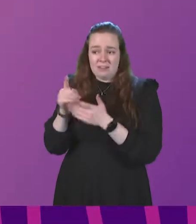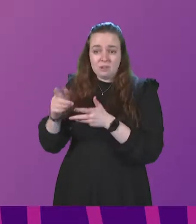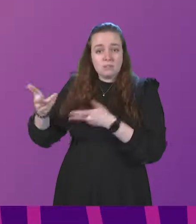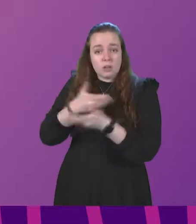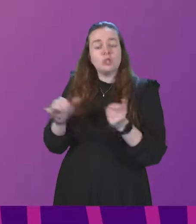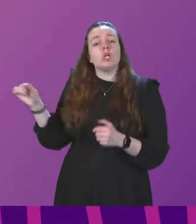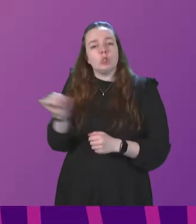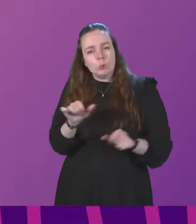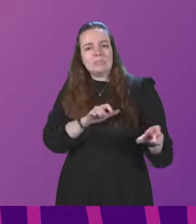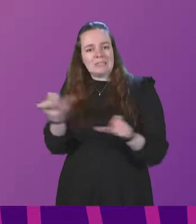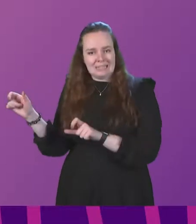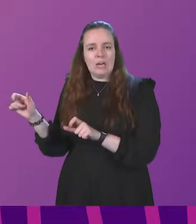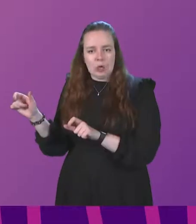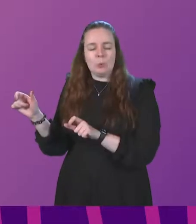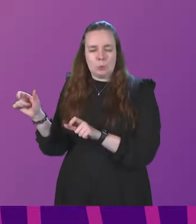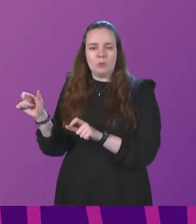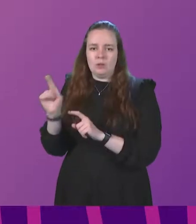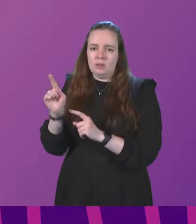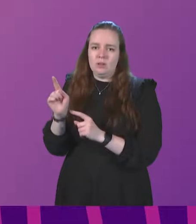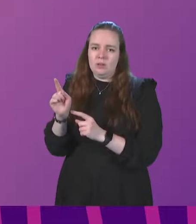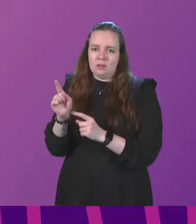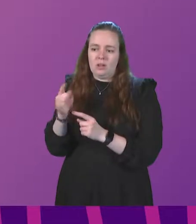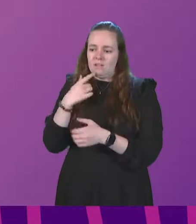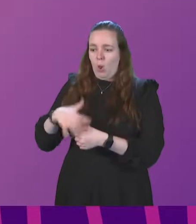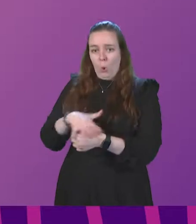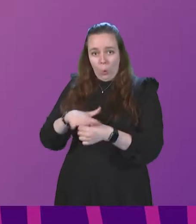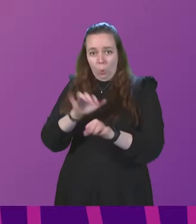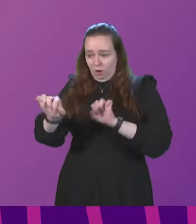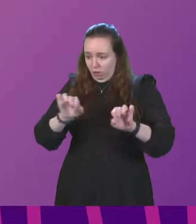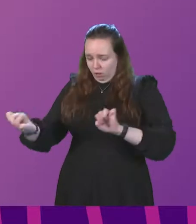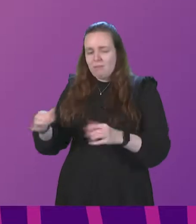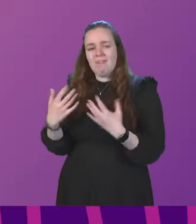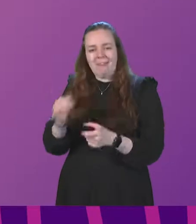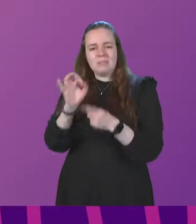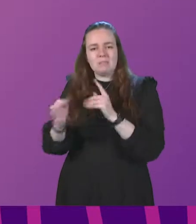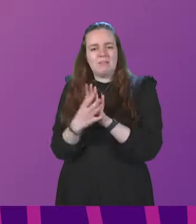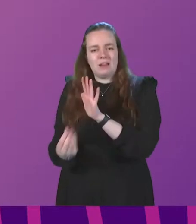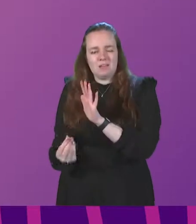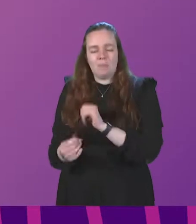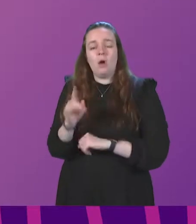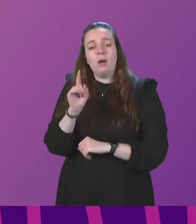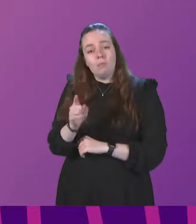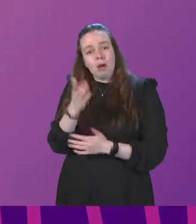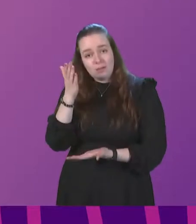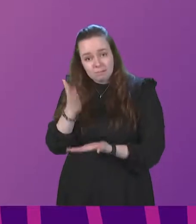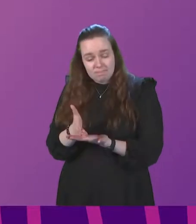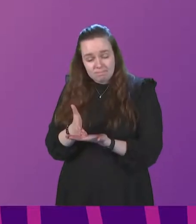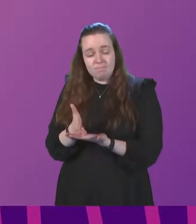should continue at a very local level and with the specific examples. But the absolute